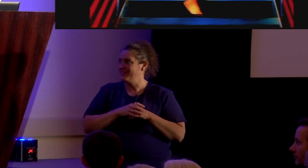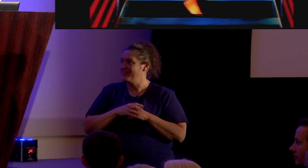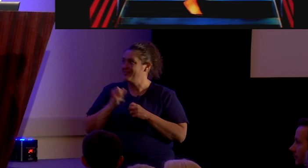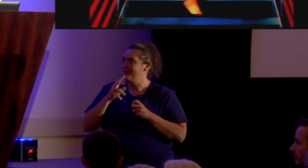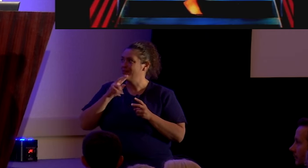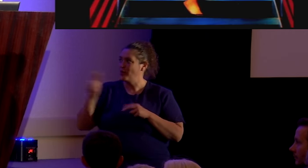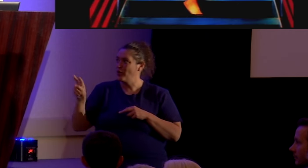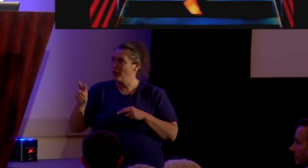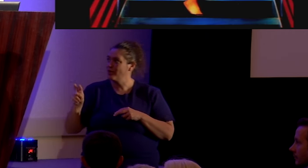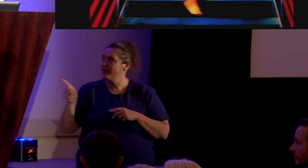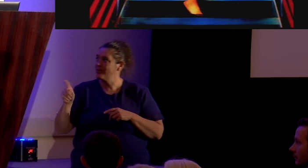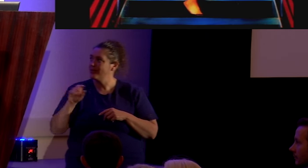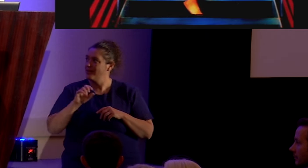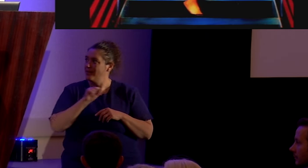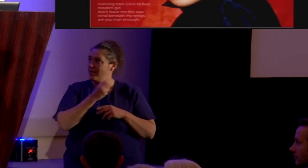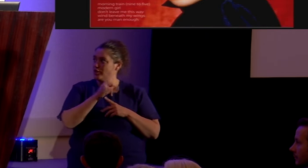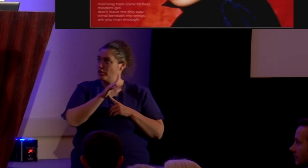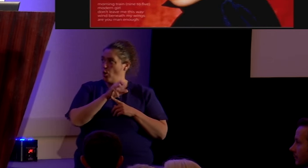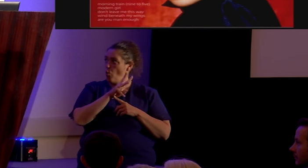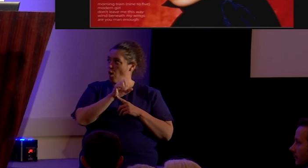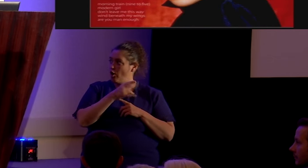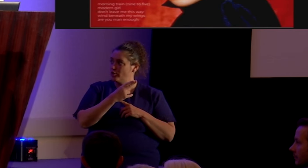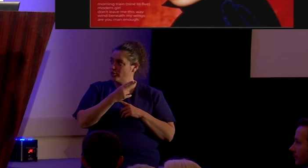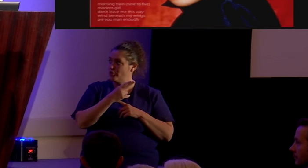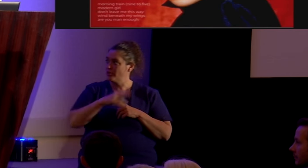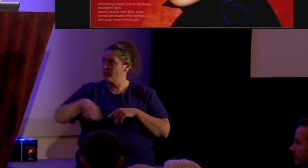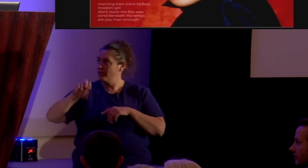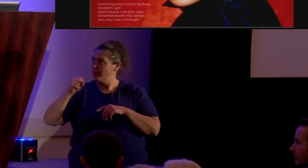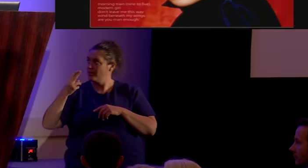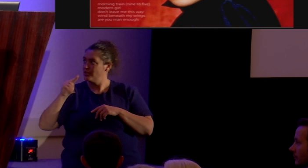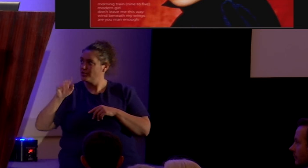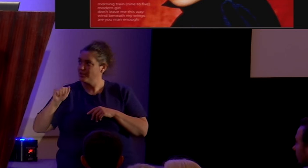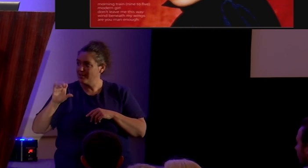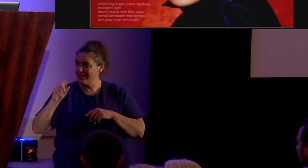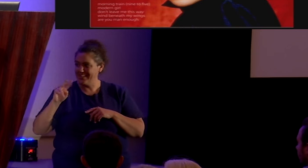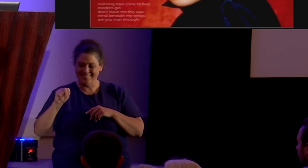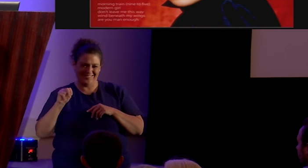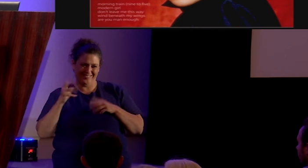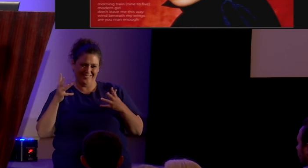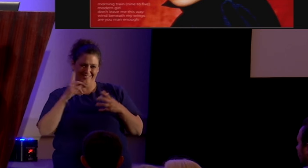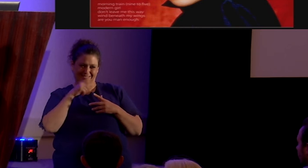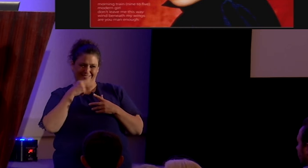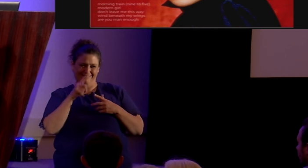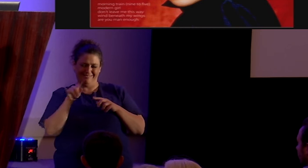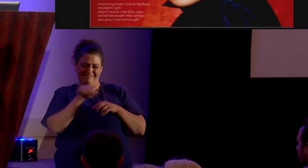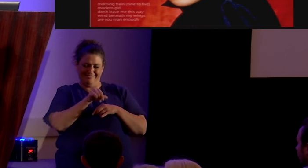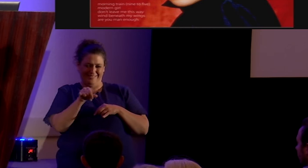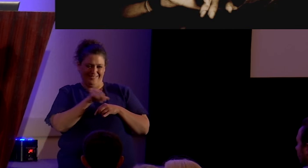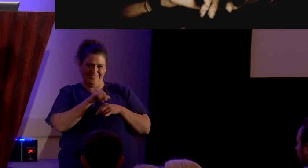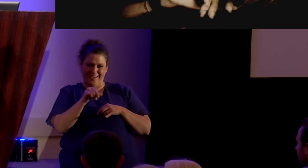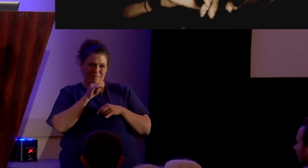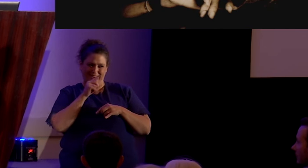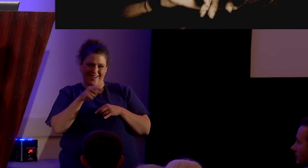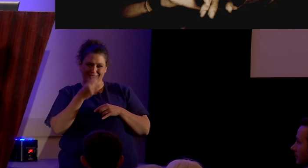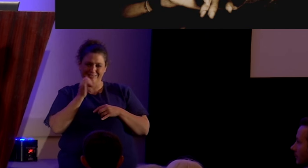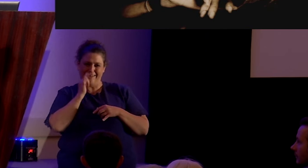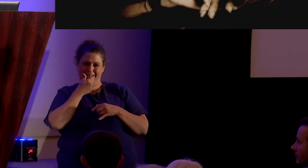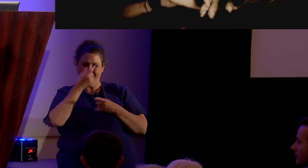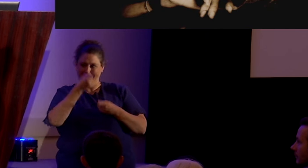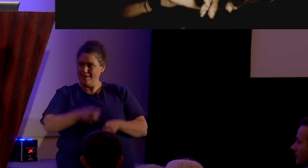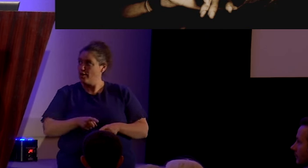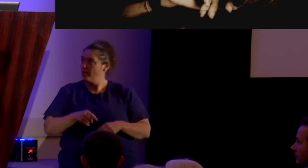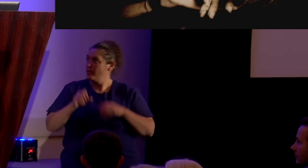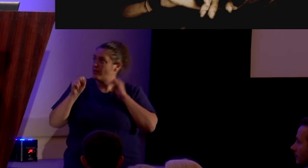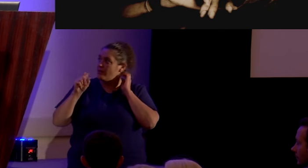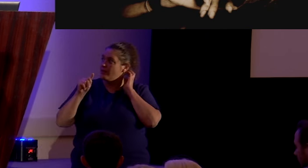sheila walsh tell me that's a coincidence right stevie nix